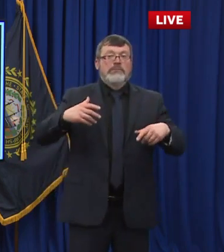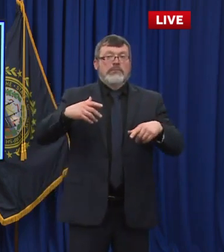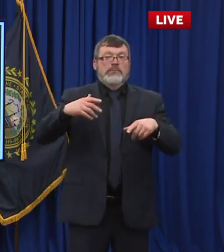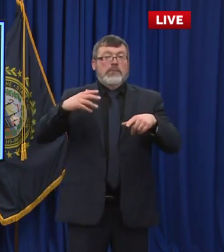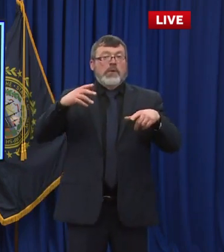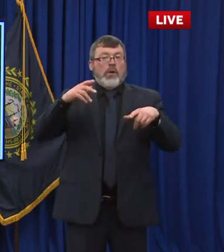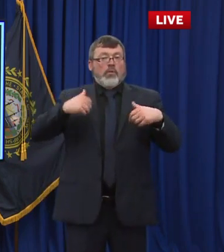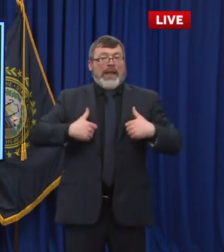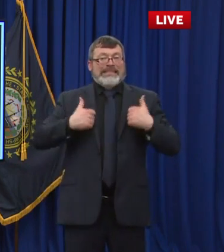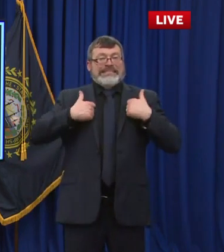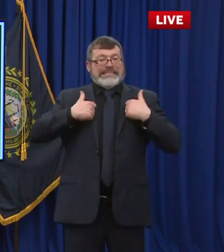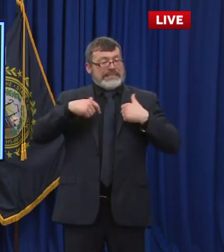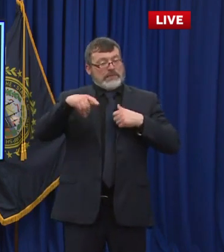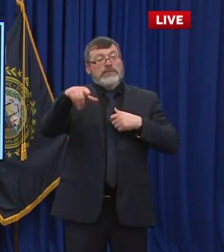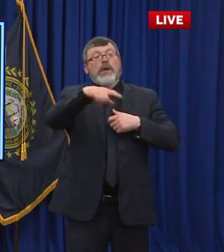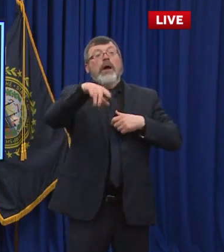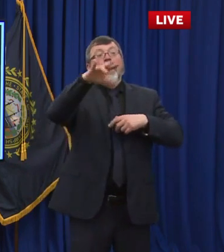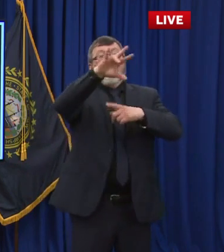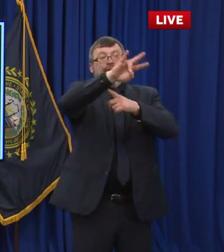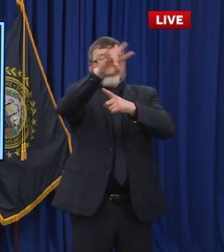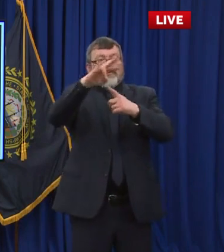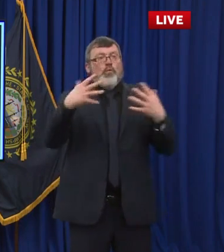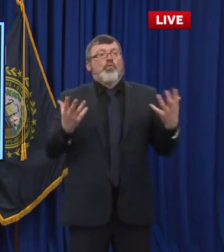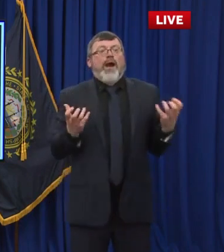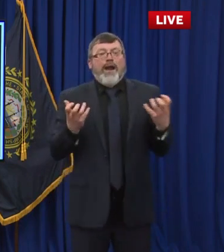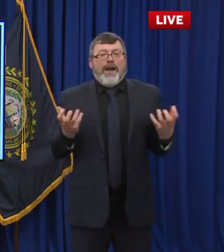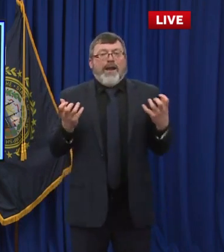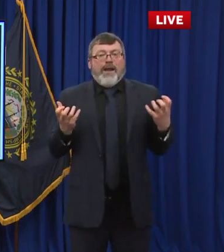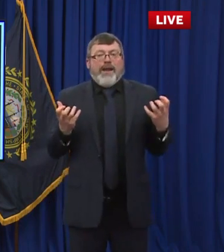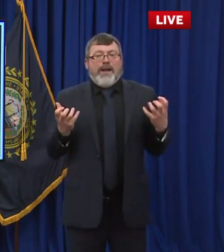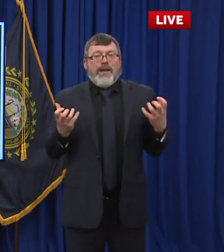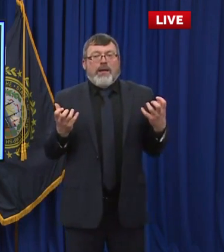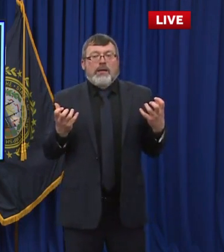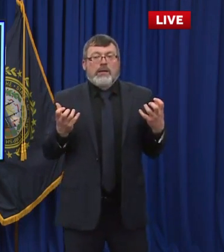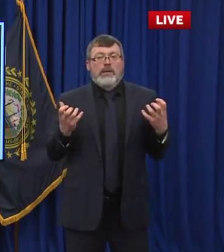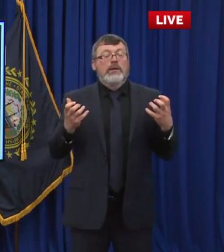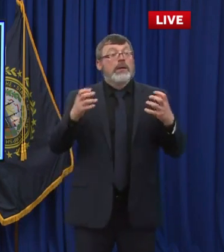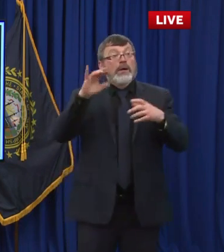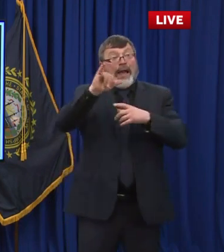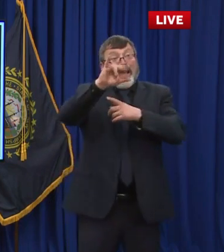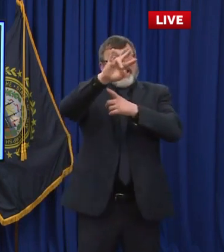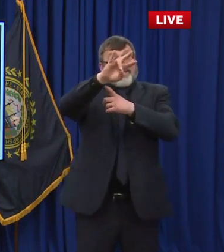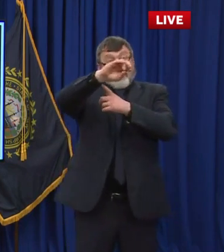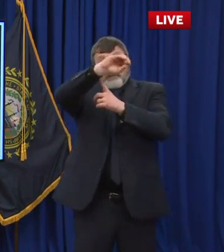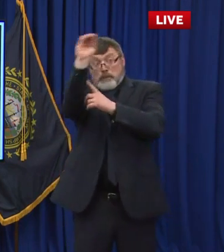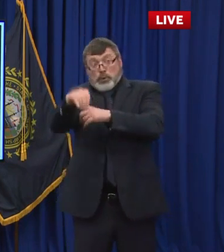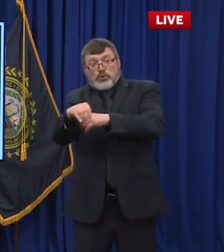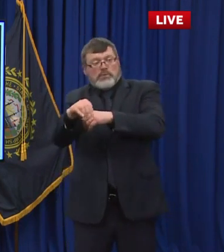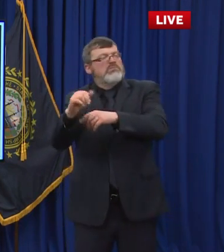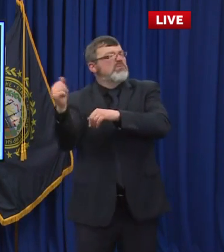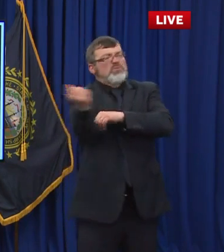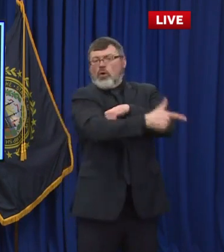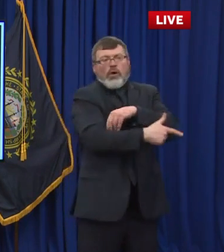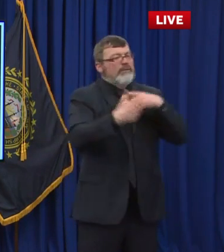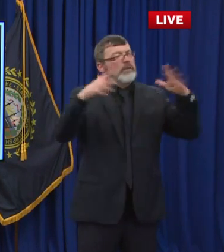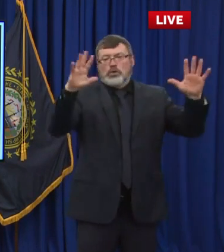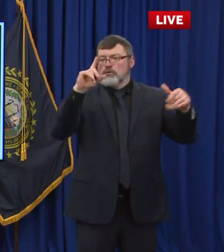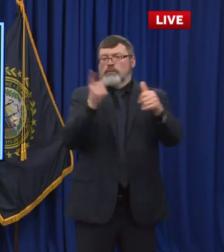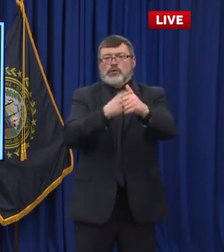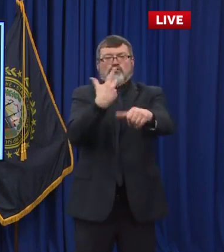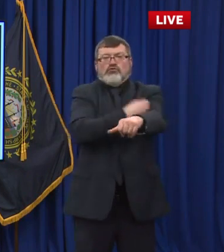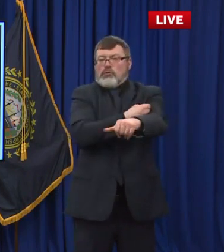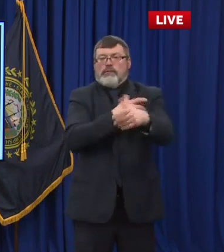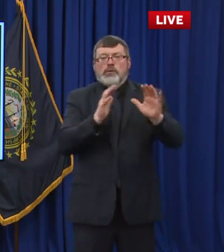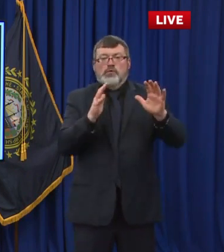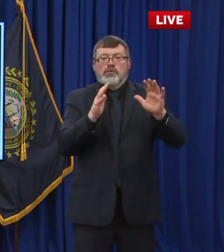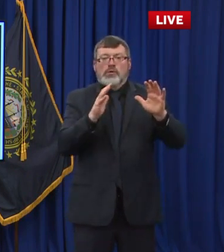first dose vaccination opportunity. And then most of those individuals also go on to complete the second dose. I don't have that data with me today,